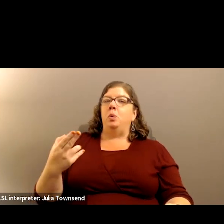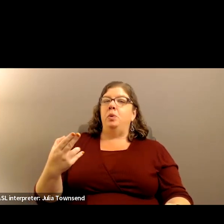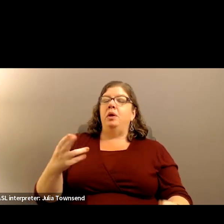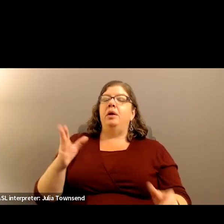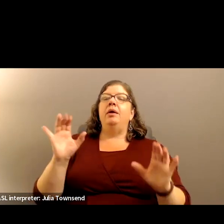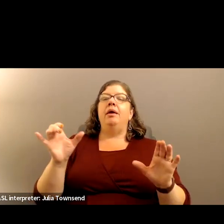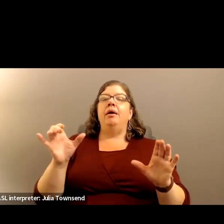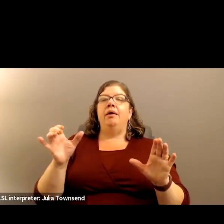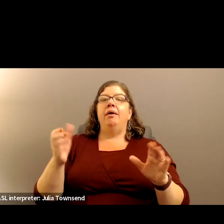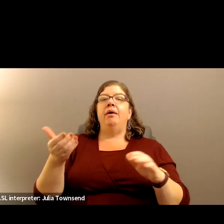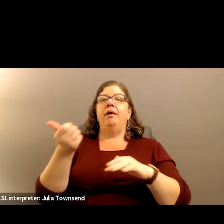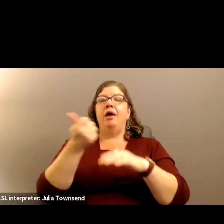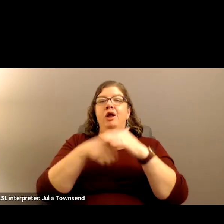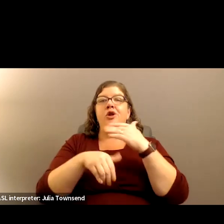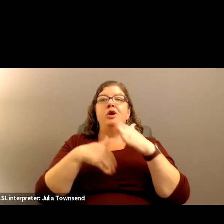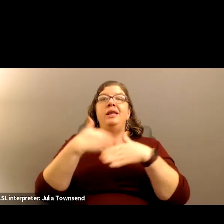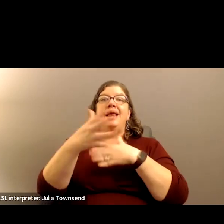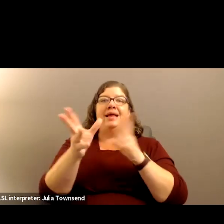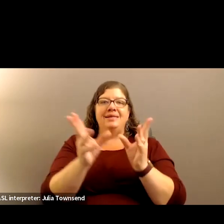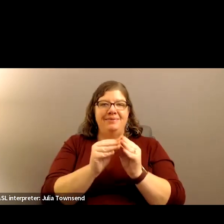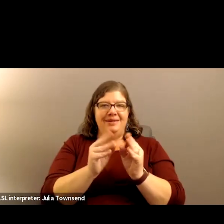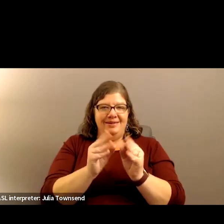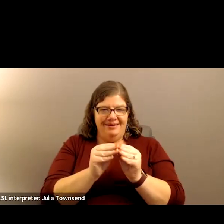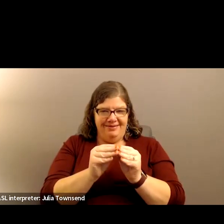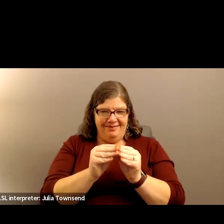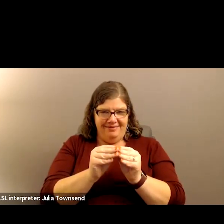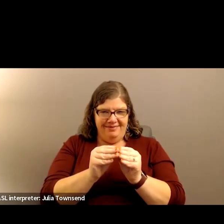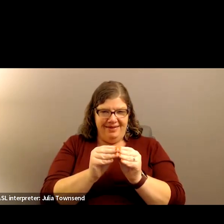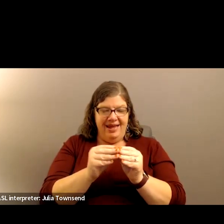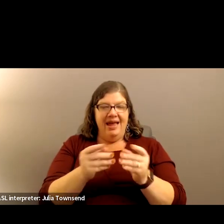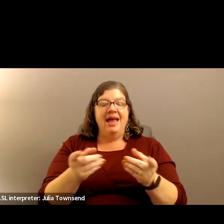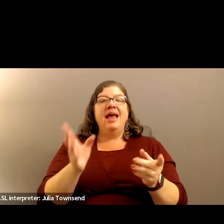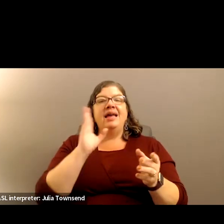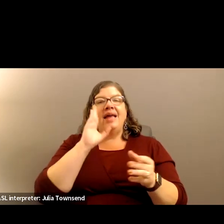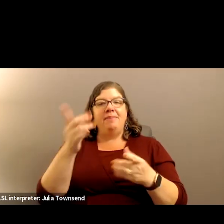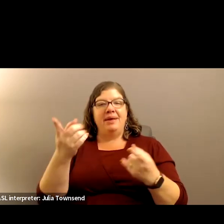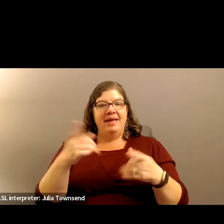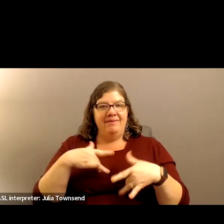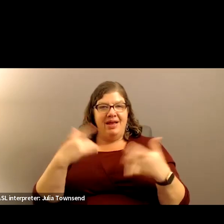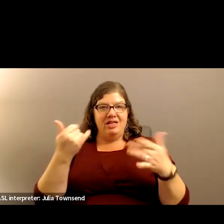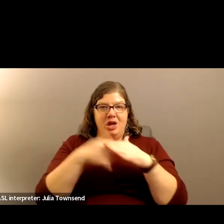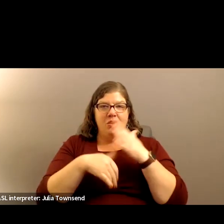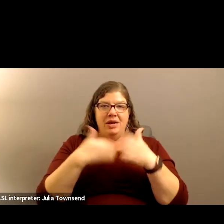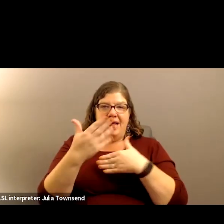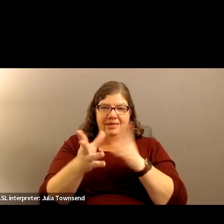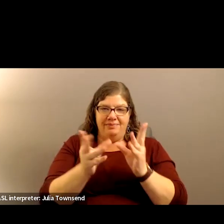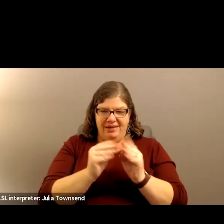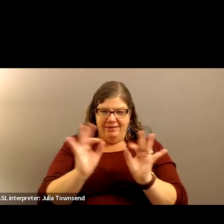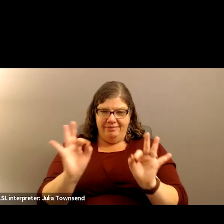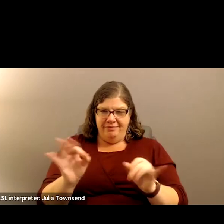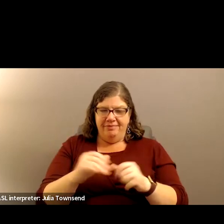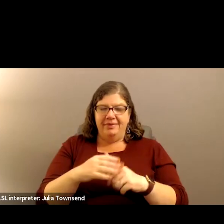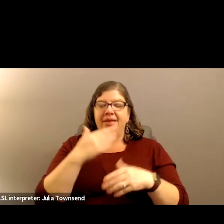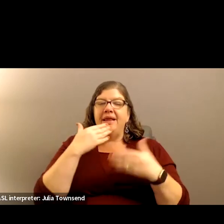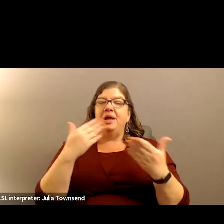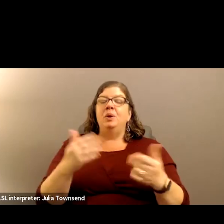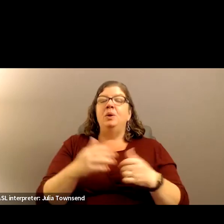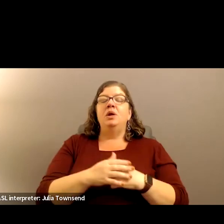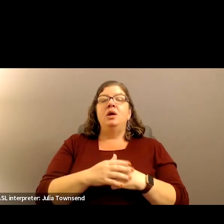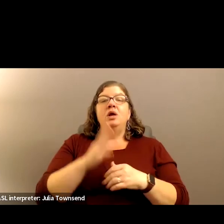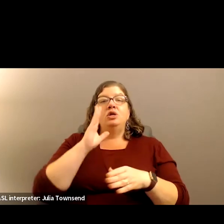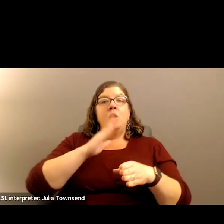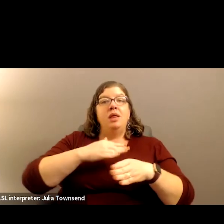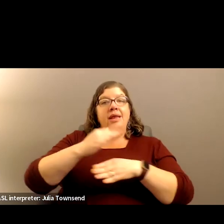Under next meeting. Coming events under next meeting. Thank you. Okay. So, the next